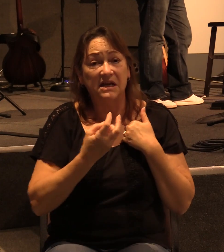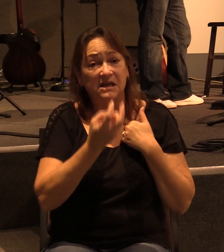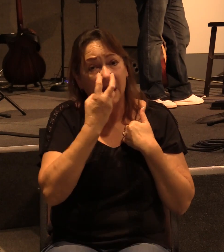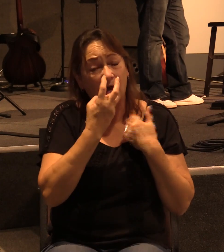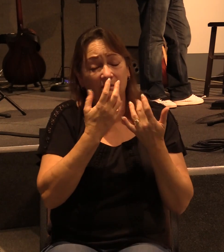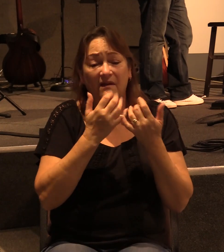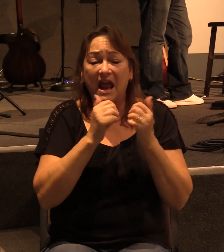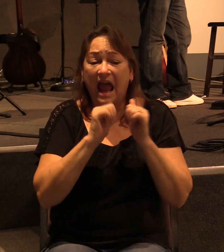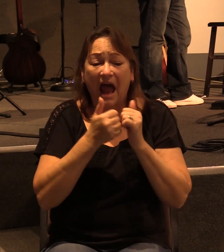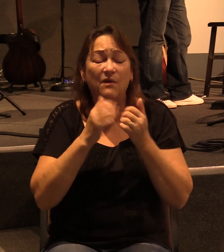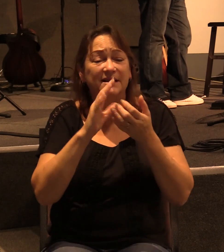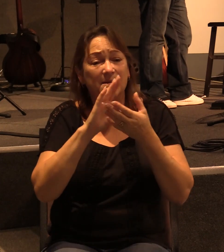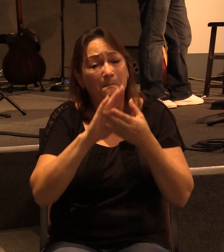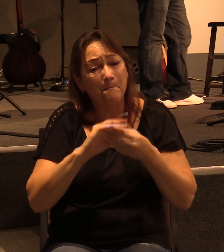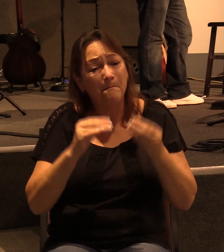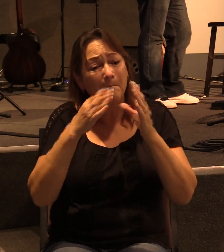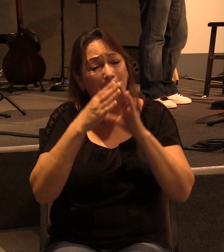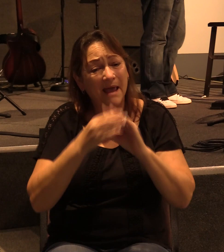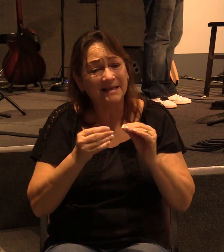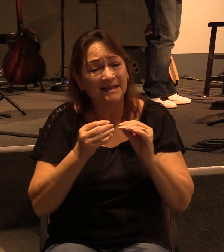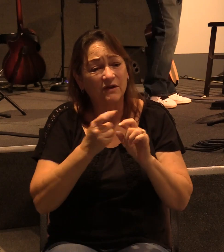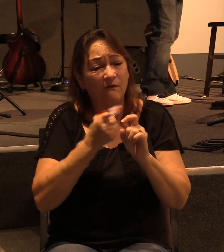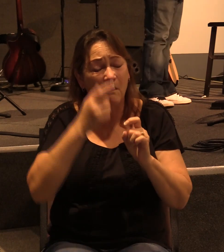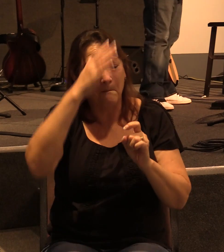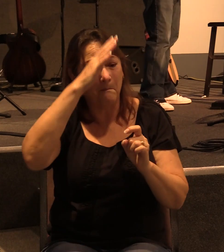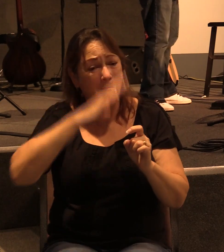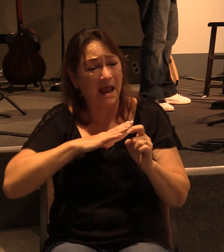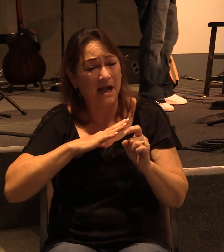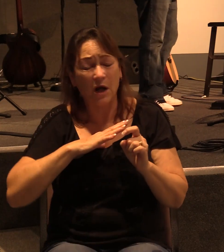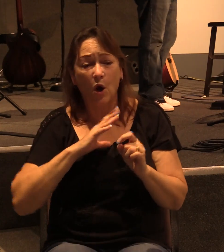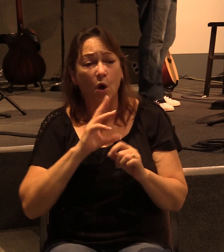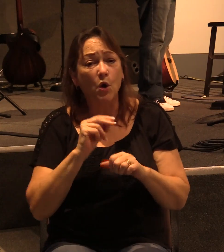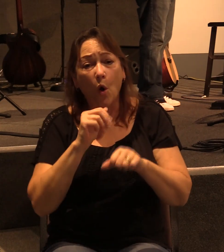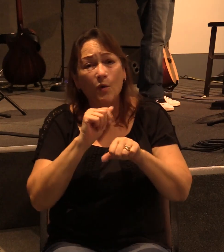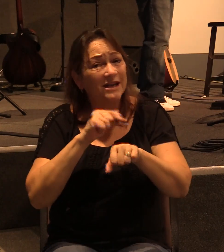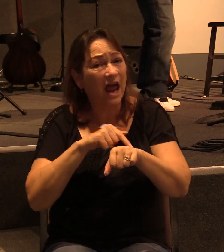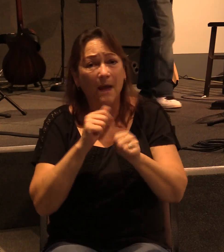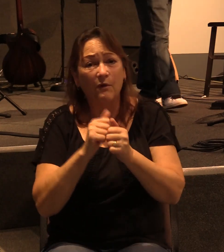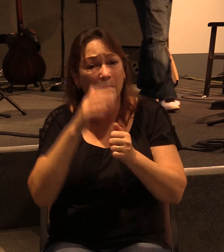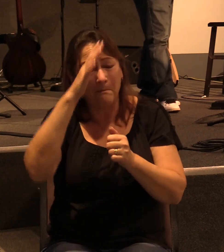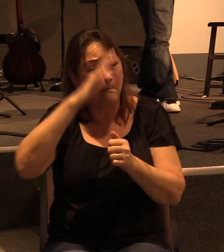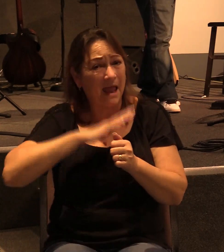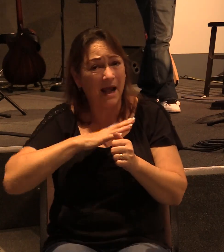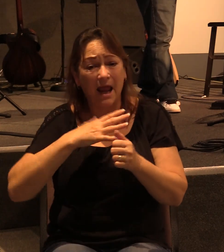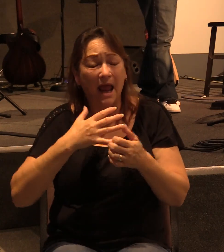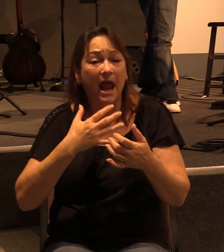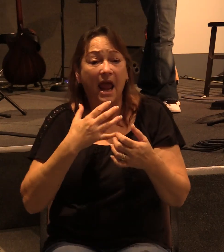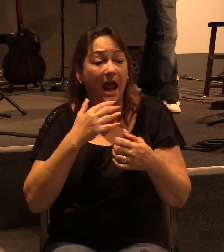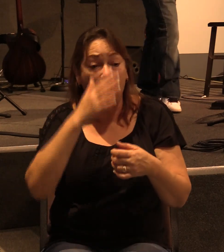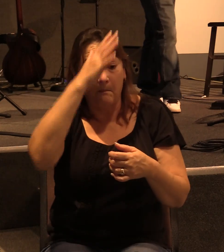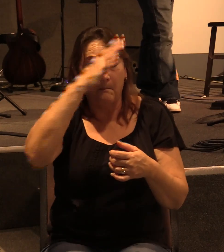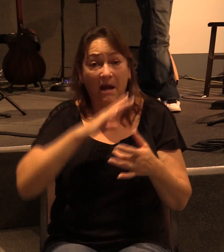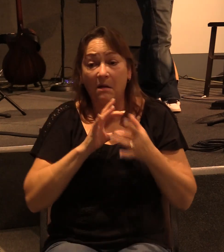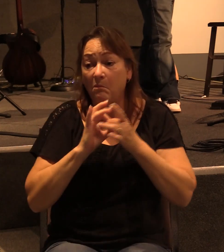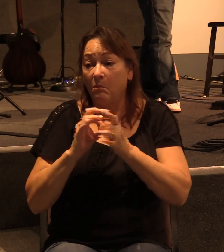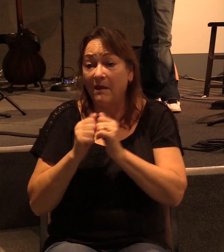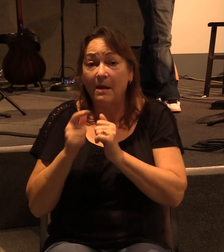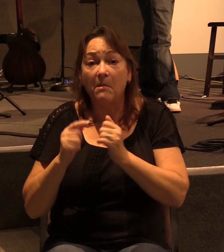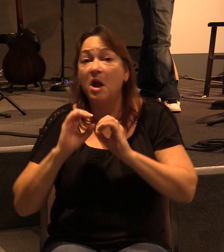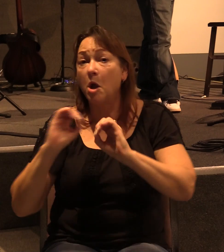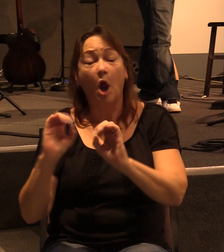How could his message and his ministry be from men he spent no time with and men that wanted nothing to do with him?